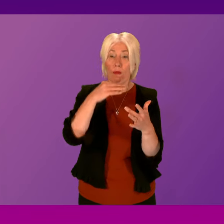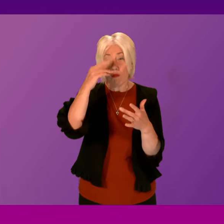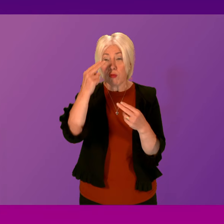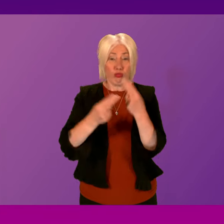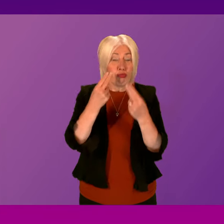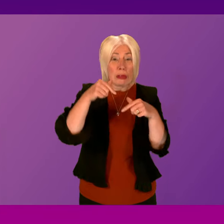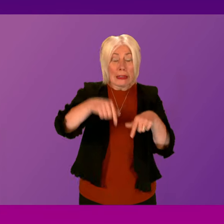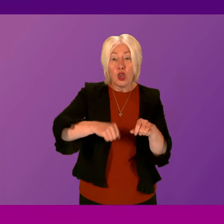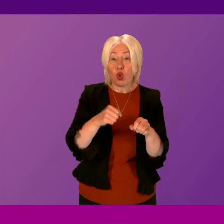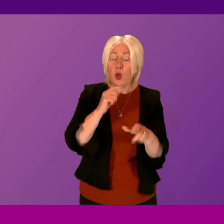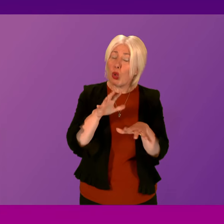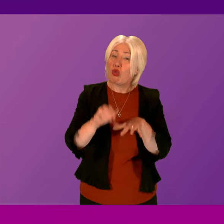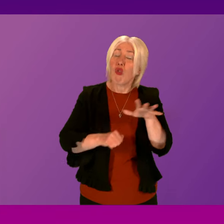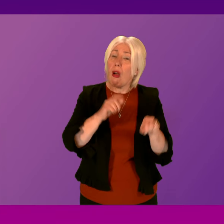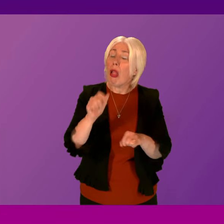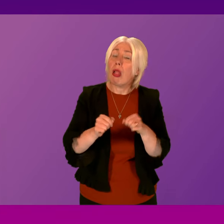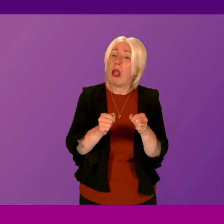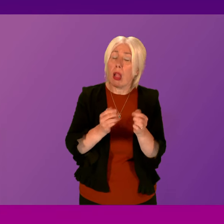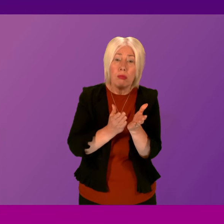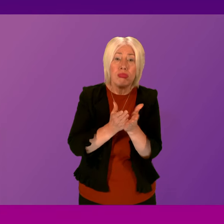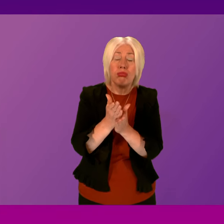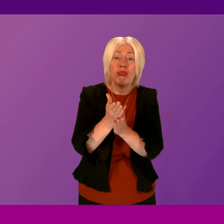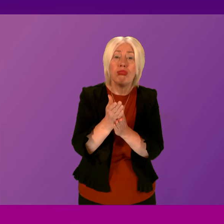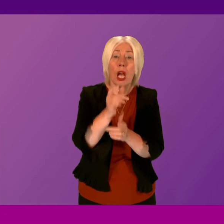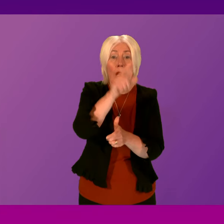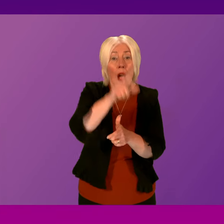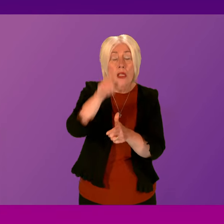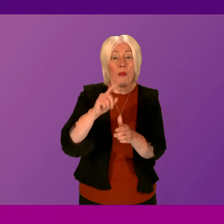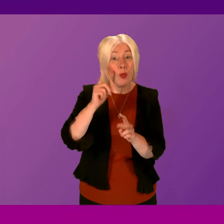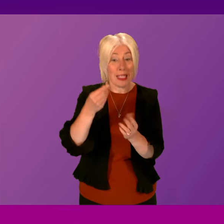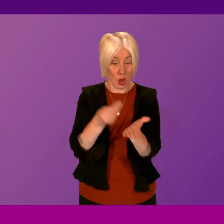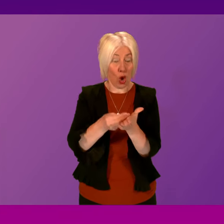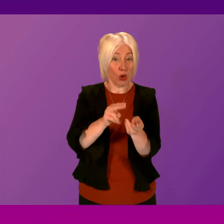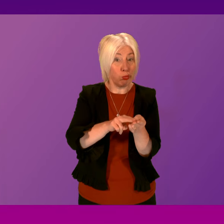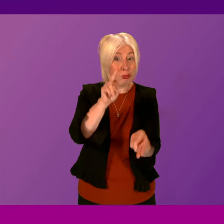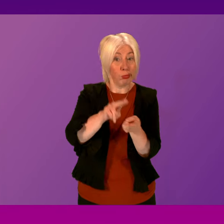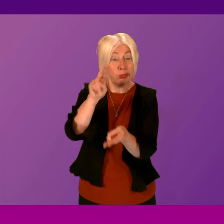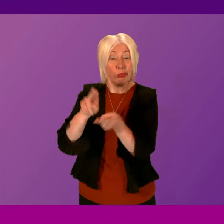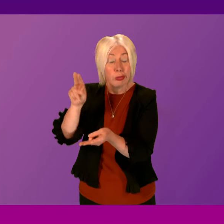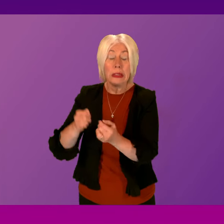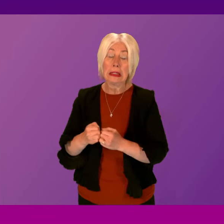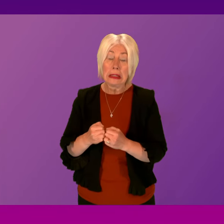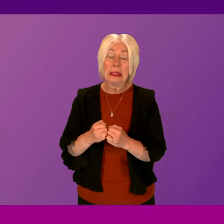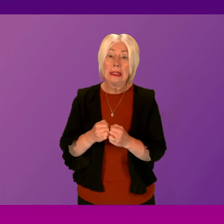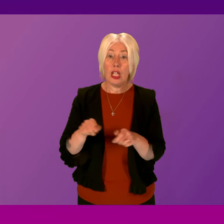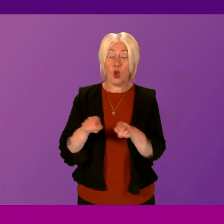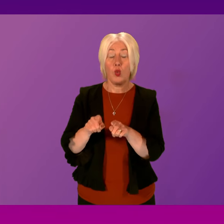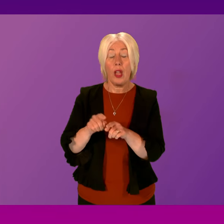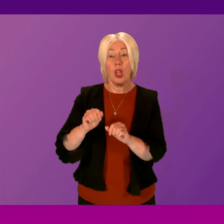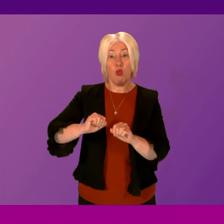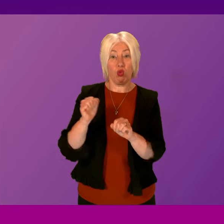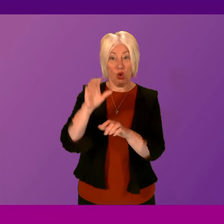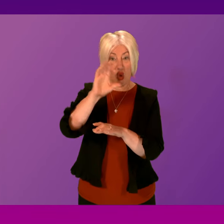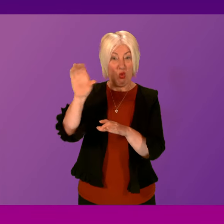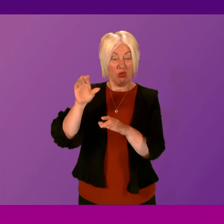businesses will struggle to survive and customers will see prices increase because of this. And the Scottish Grocers' Federation